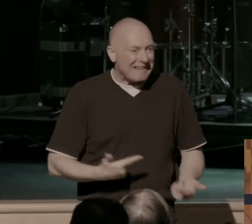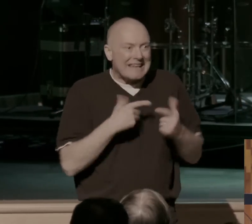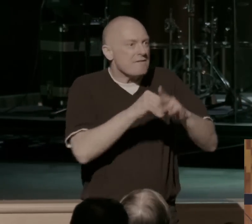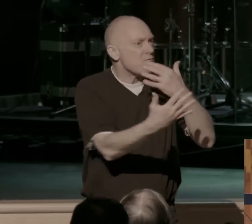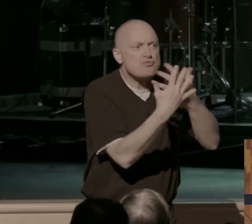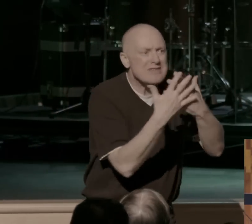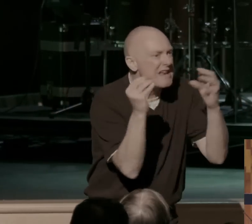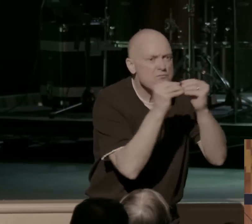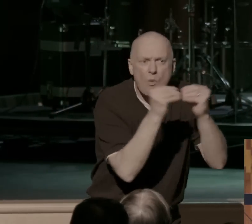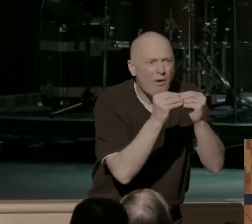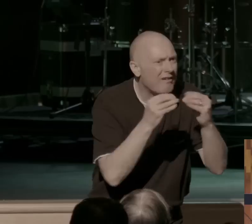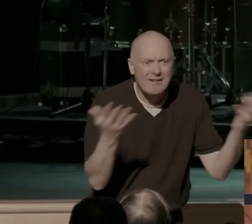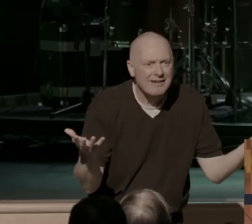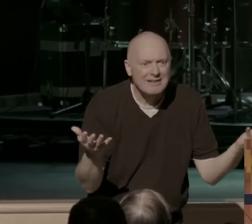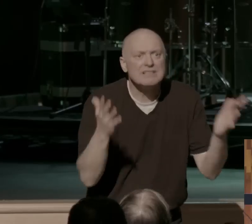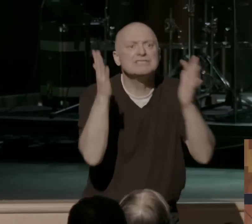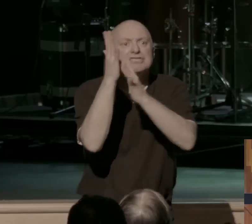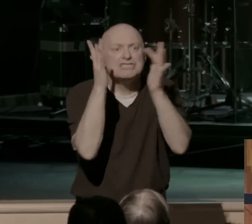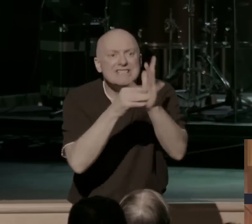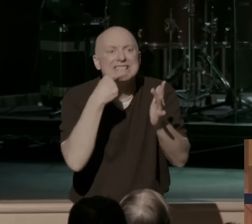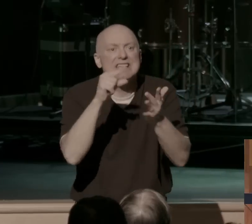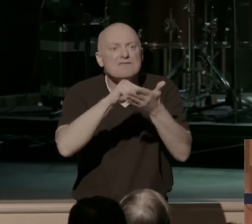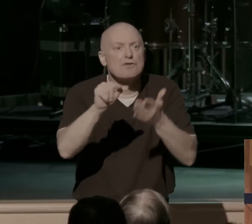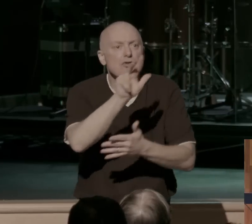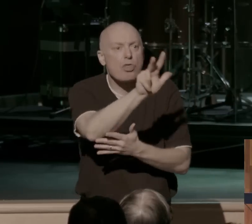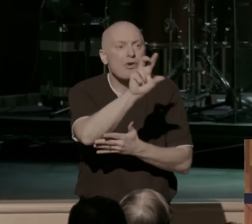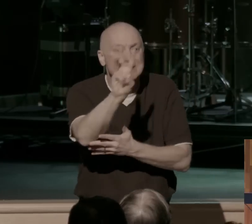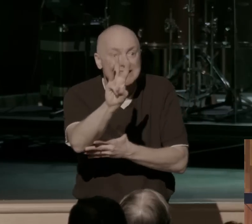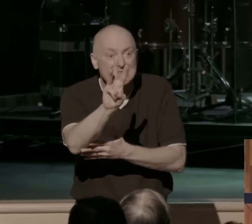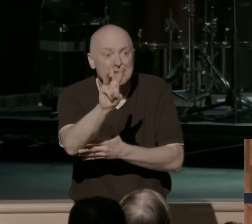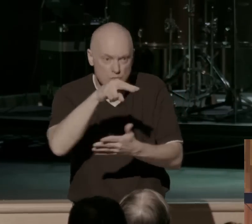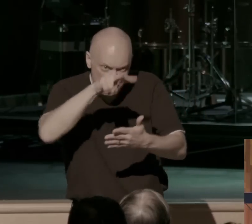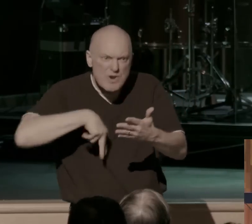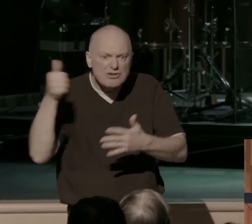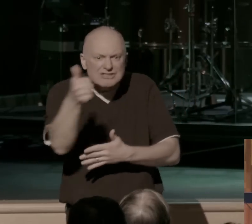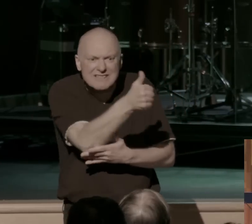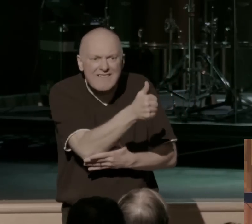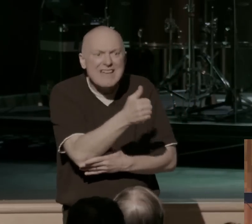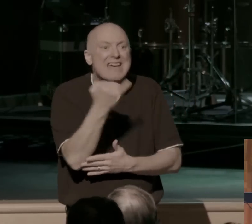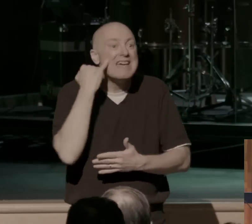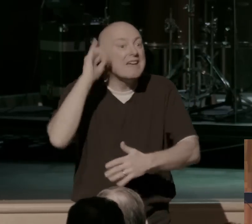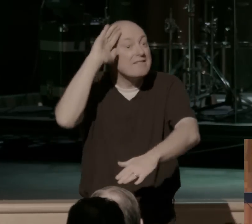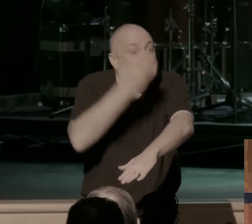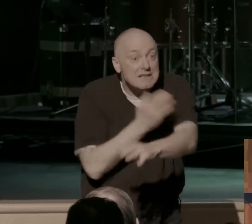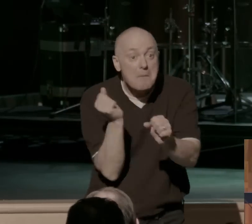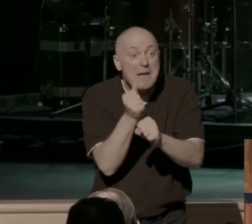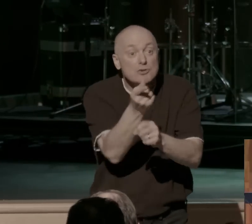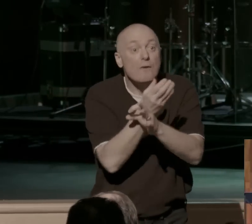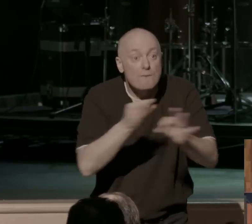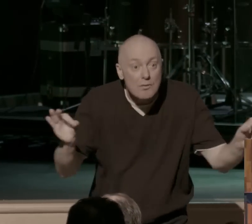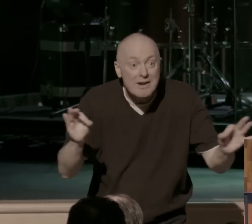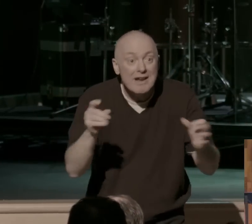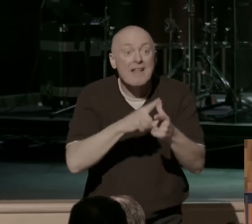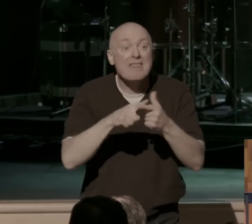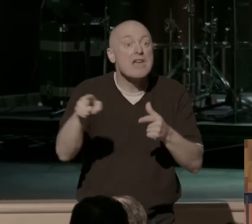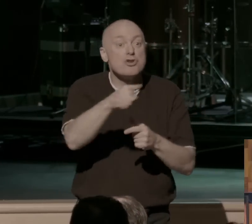prison any longer, that, that, that Jesus says in verse 36 here, look what he says, if the Son sets you free, you will be free